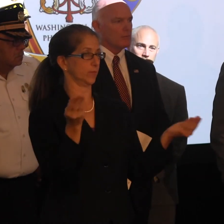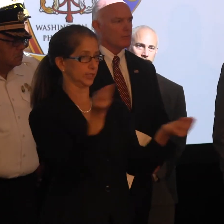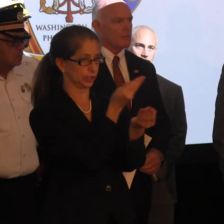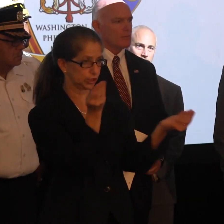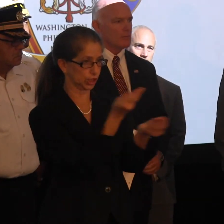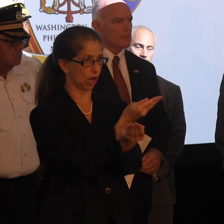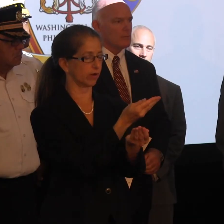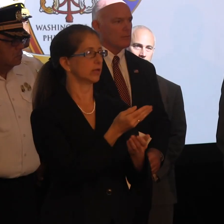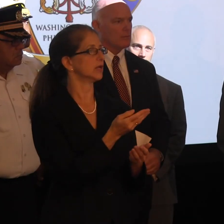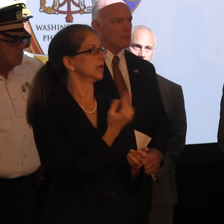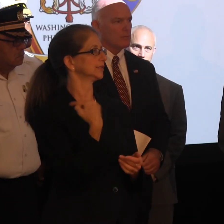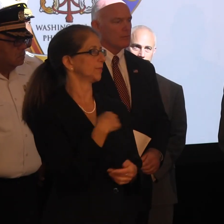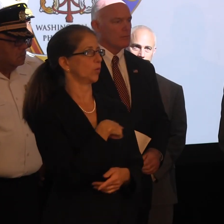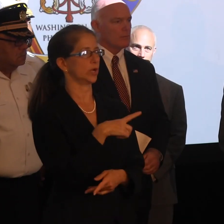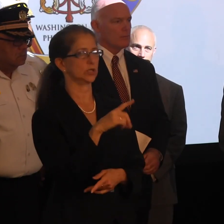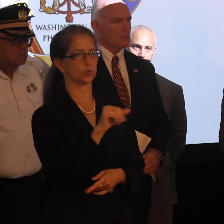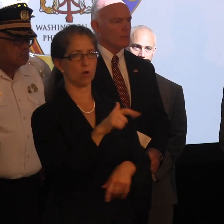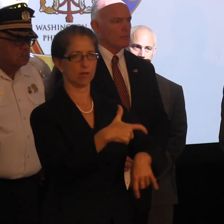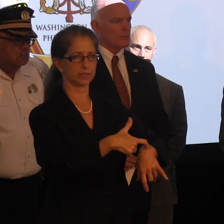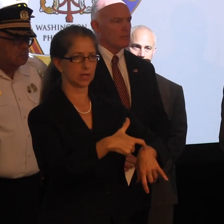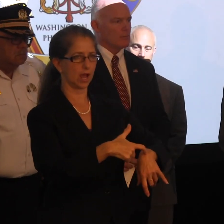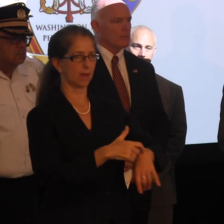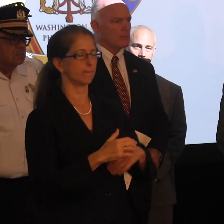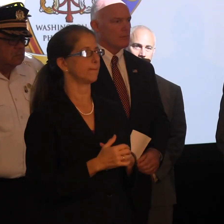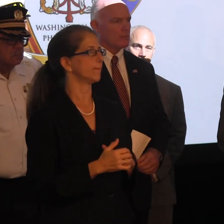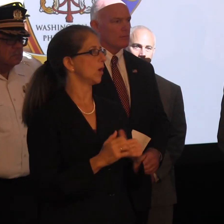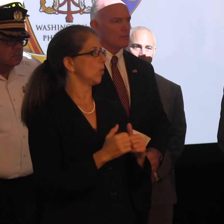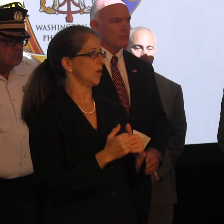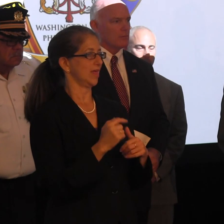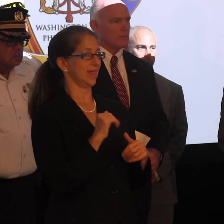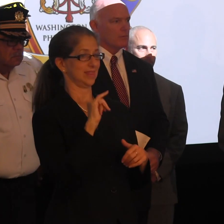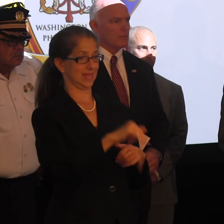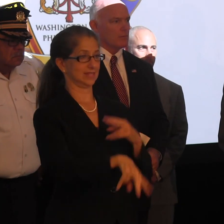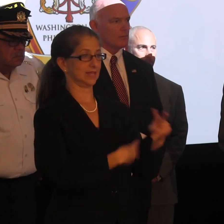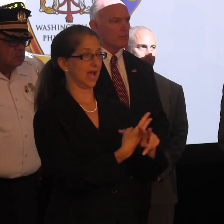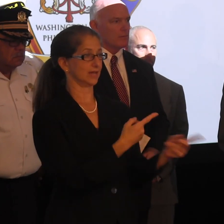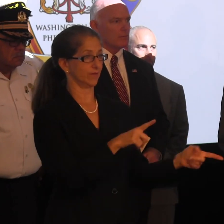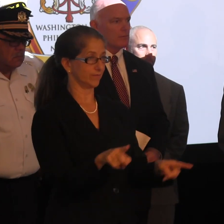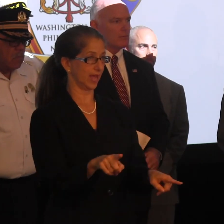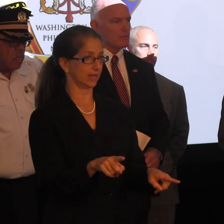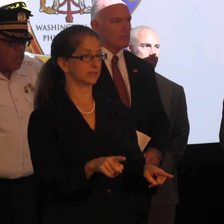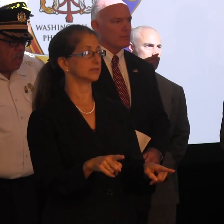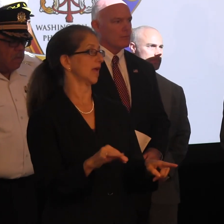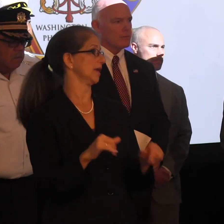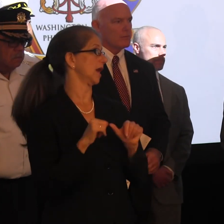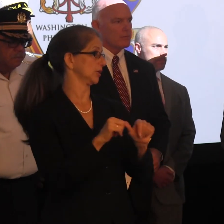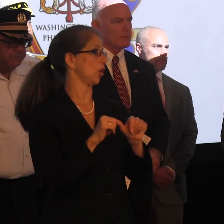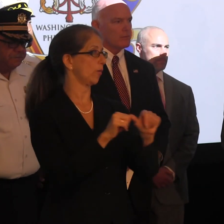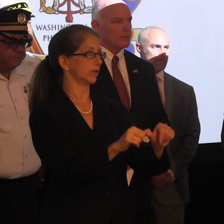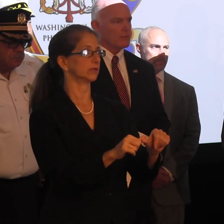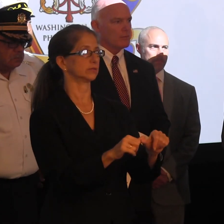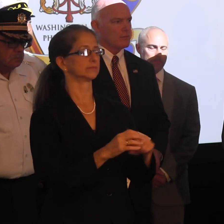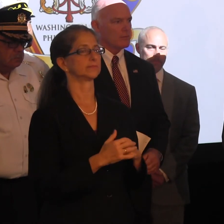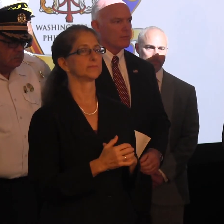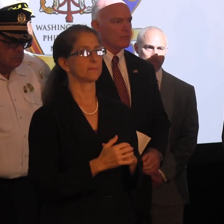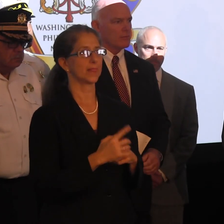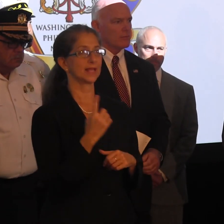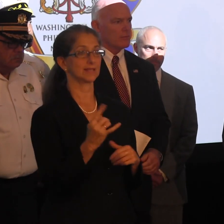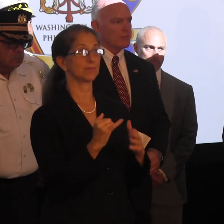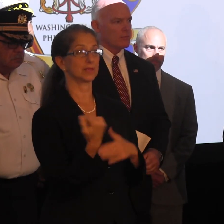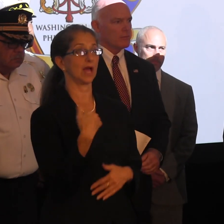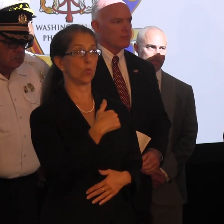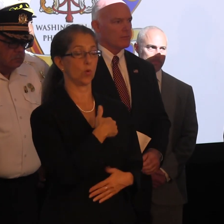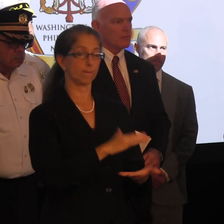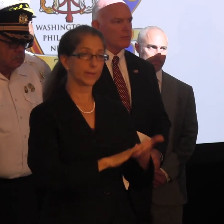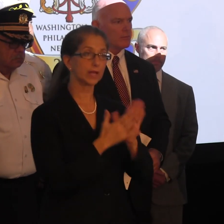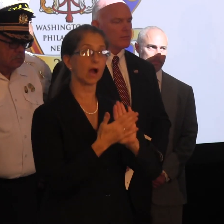It's something we do all the time in connection with events like this and on an ongoing basis. And it's something that, frankly, we